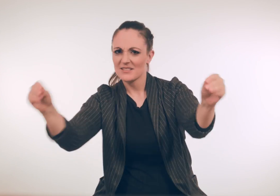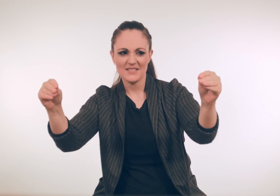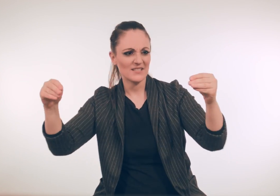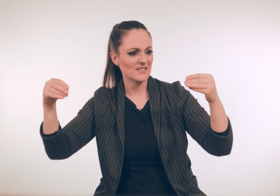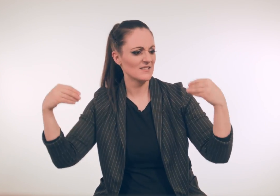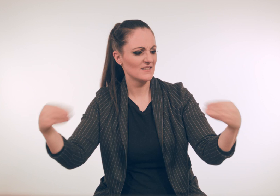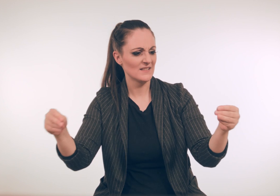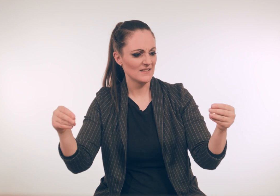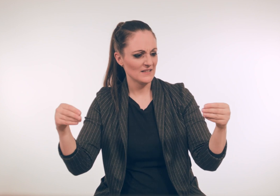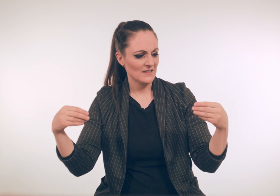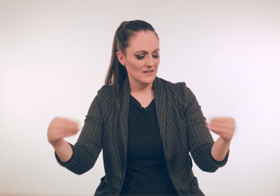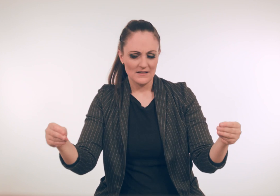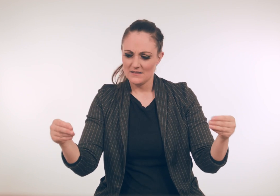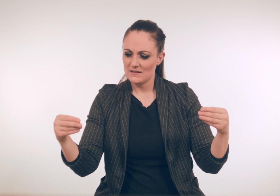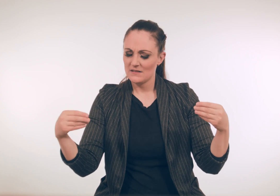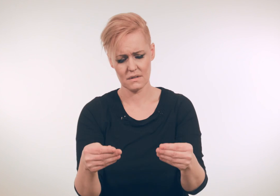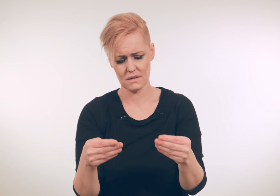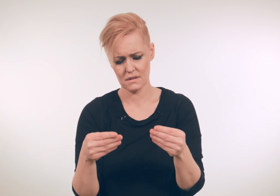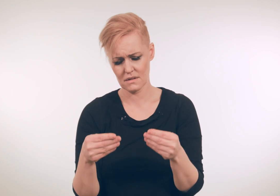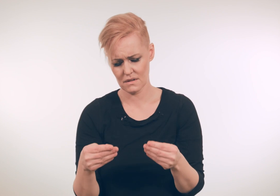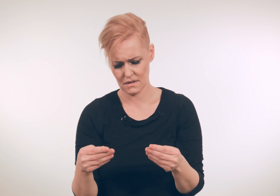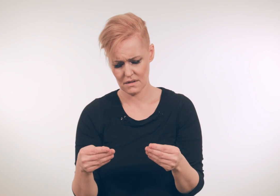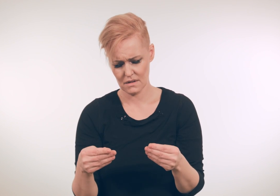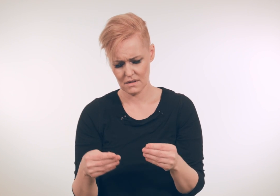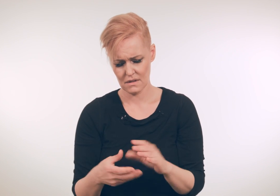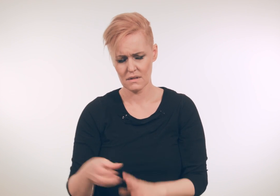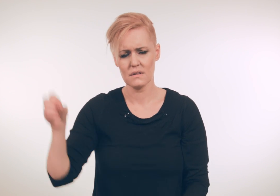your darkness grows, I lose control